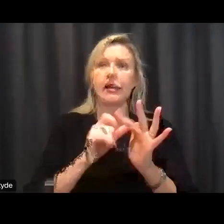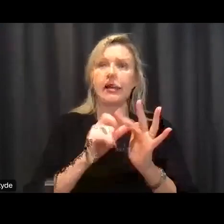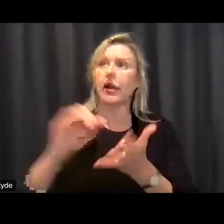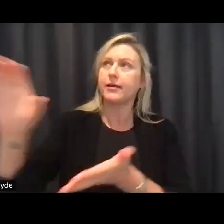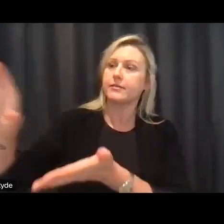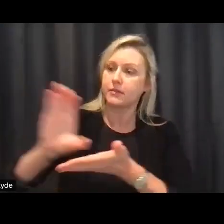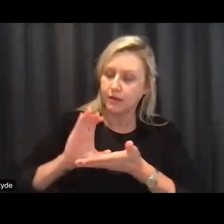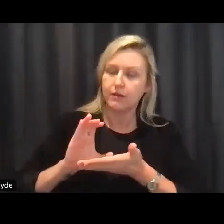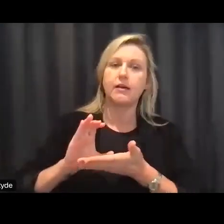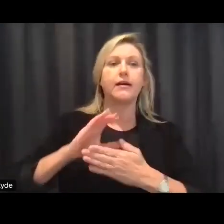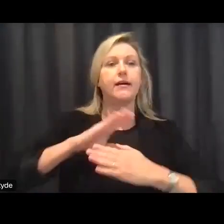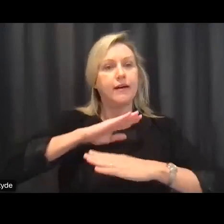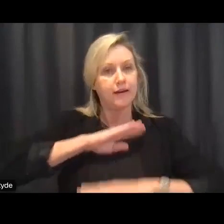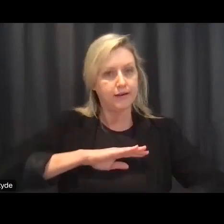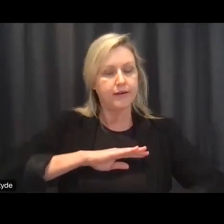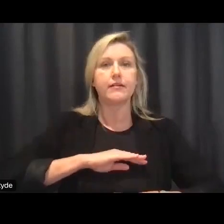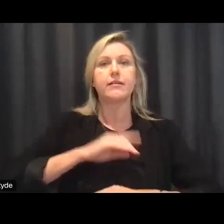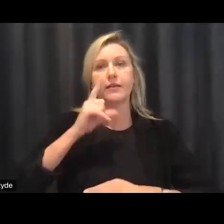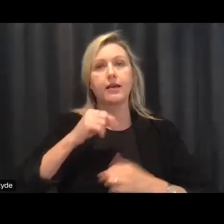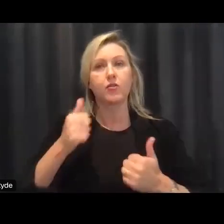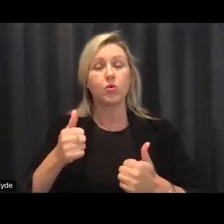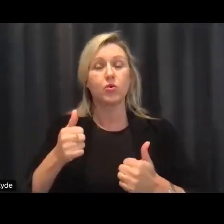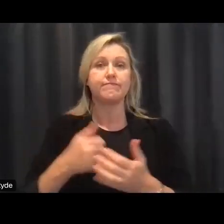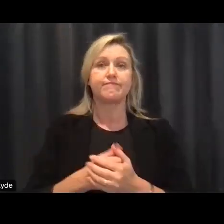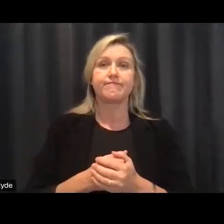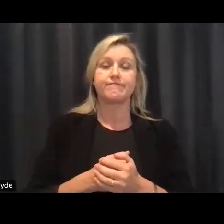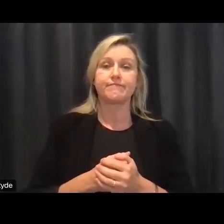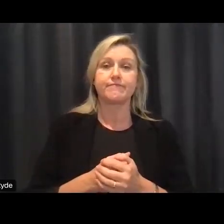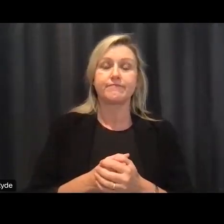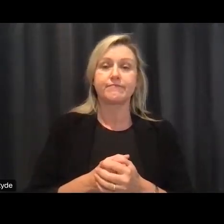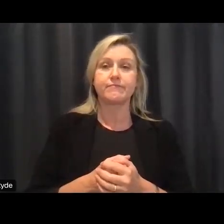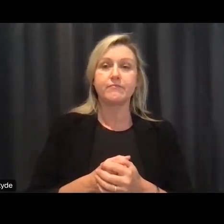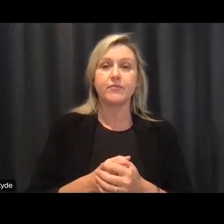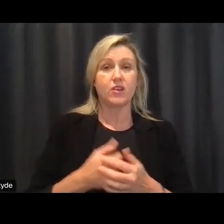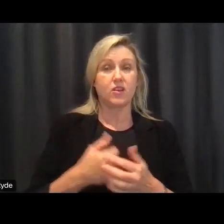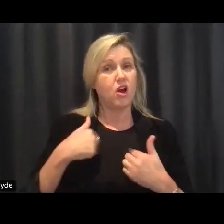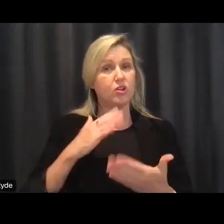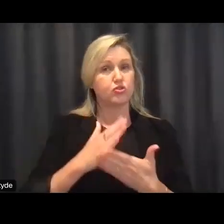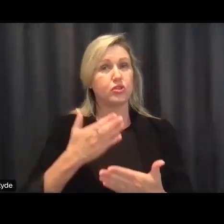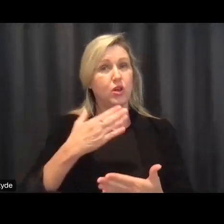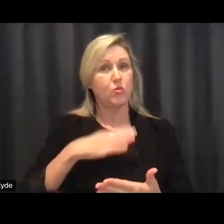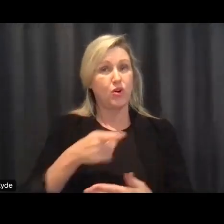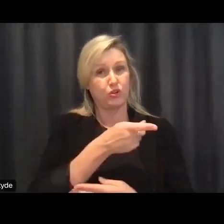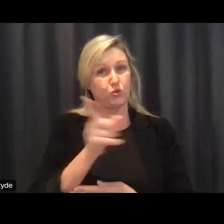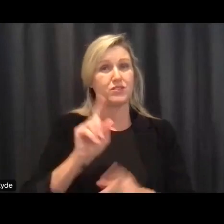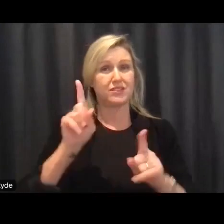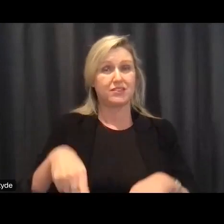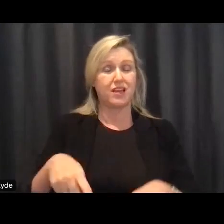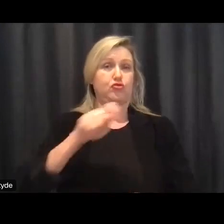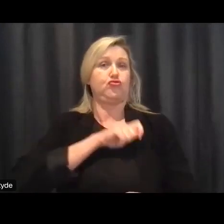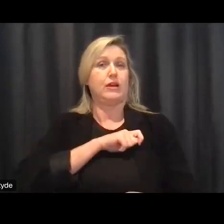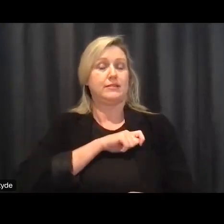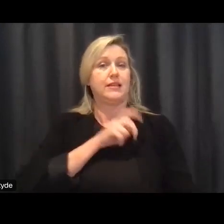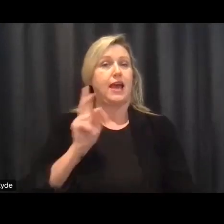longer around um and i'd love us dearly to rebuild trust in the scheme and